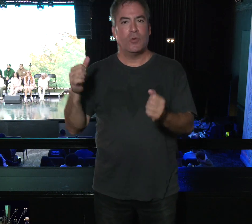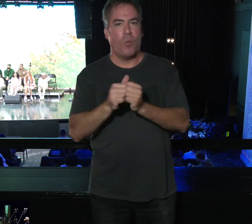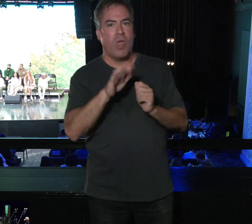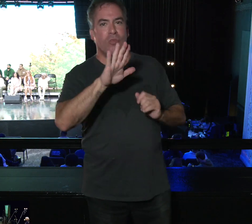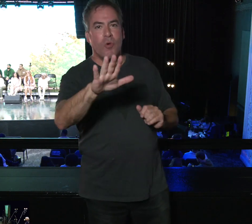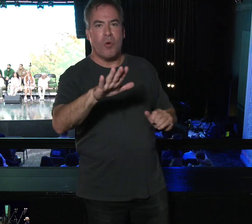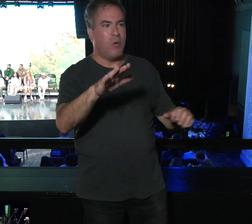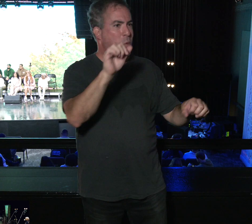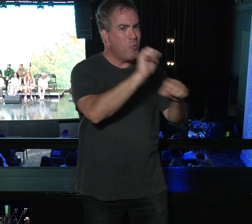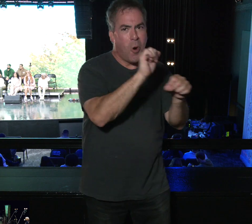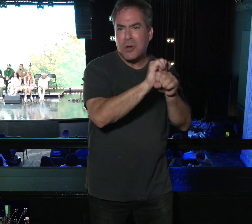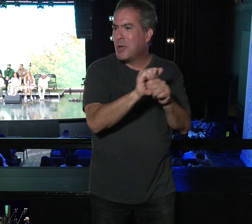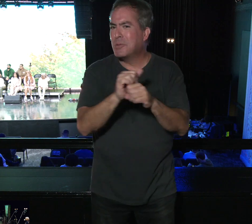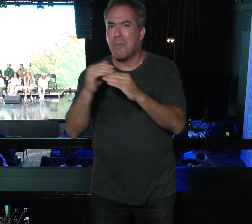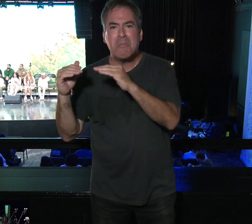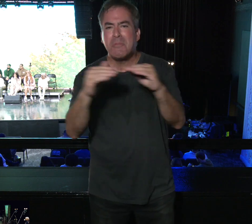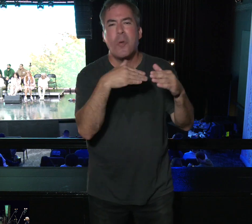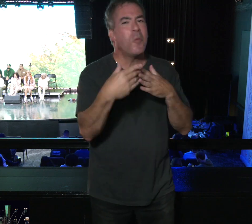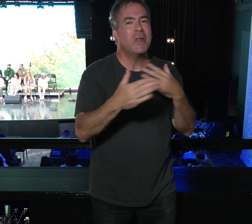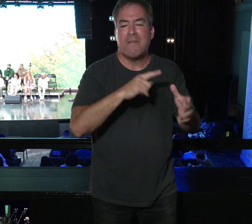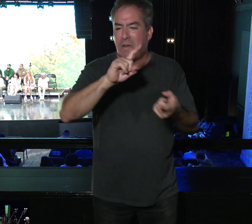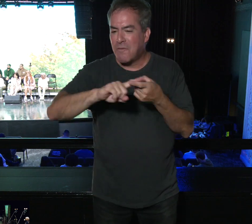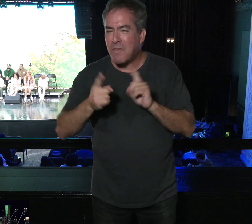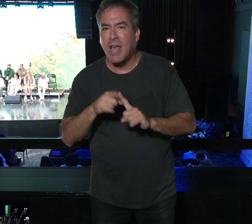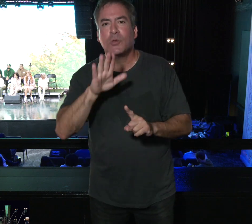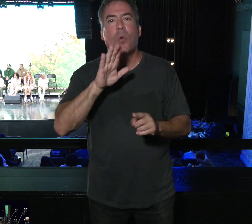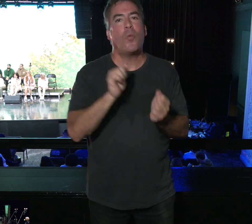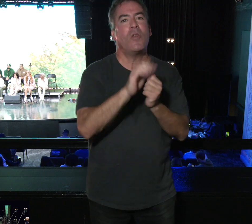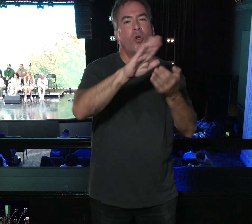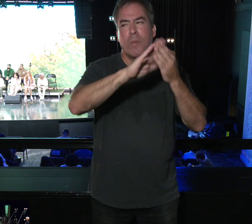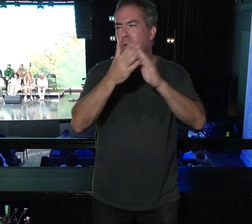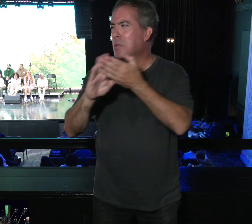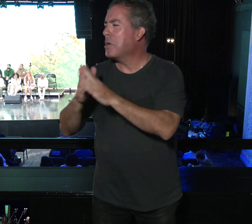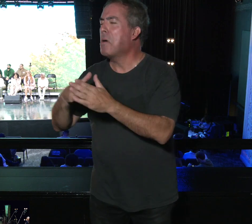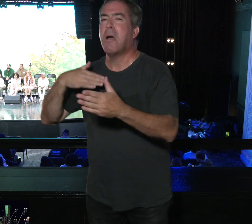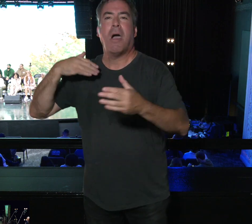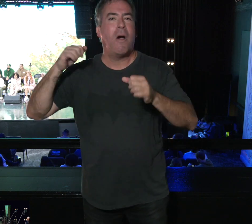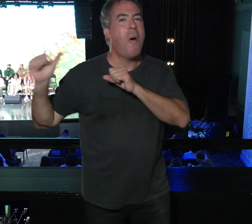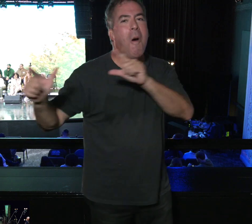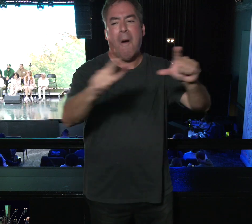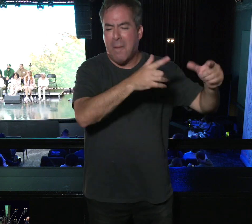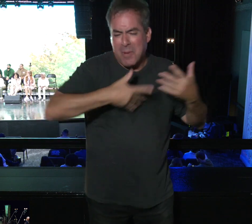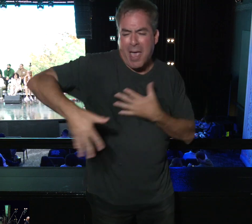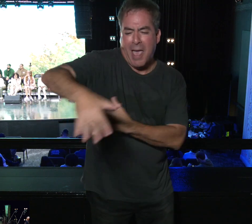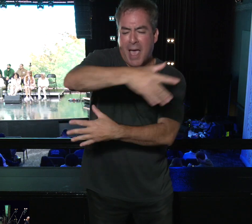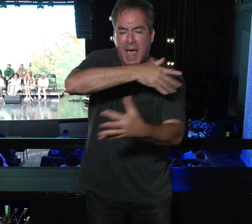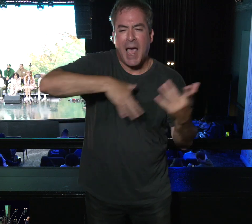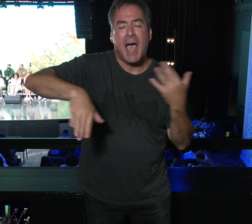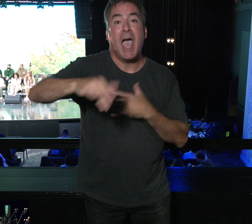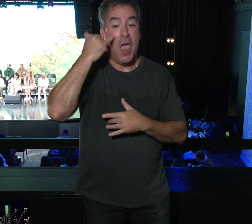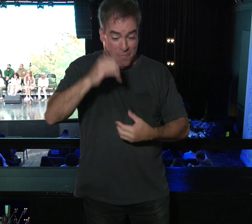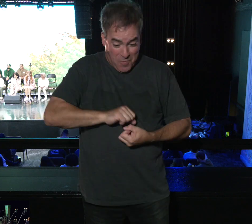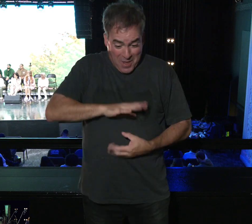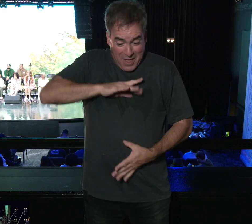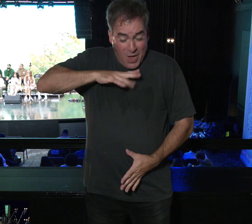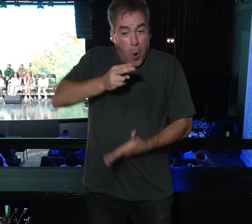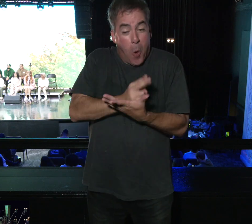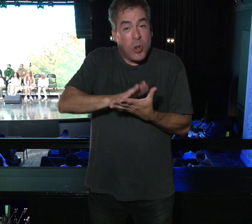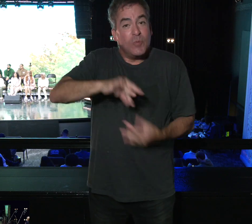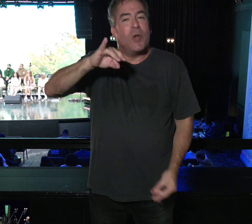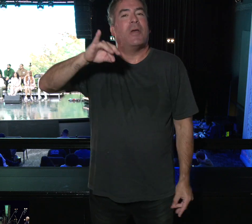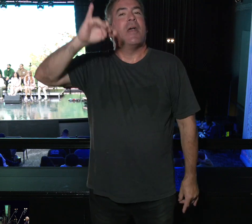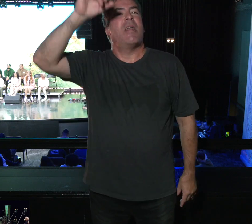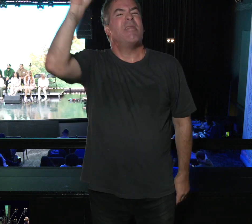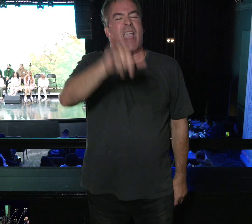employees, whatever stage, with your friends, with your community, with everybody around you, with your neighbors. If you're filled with the Holy